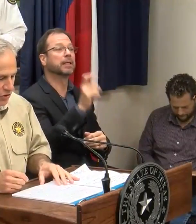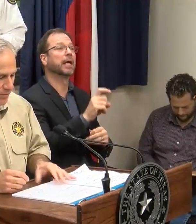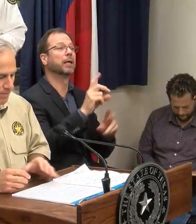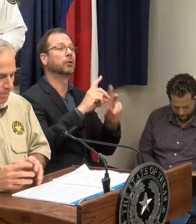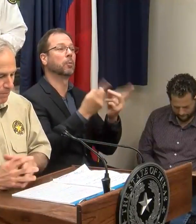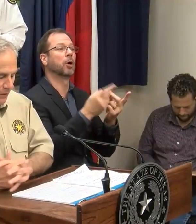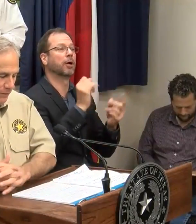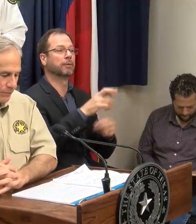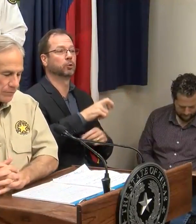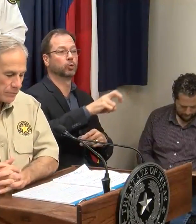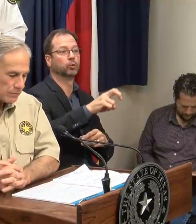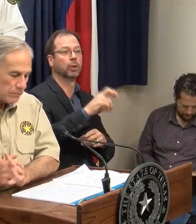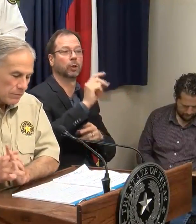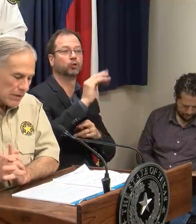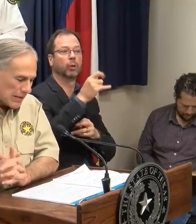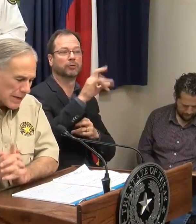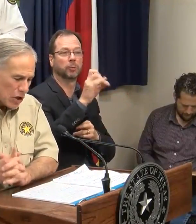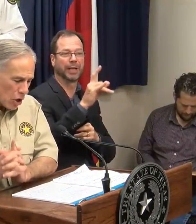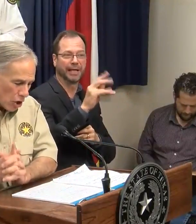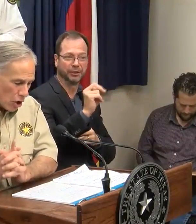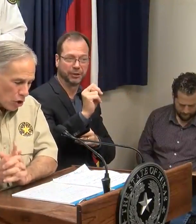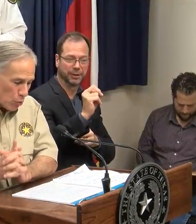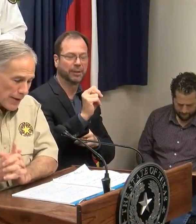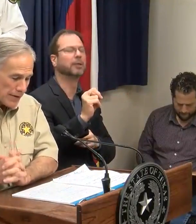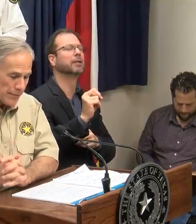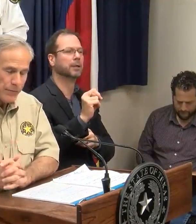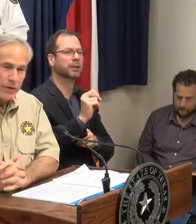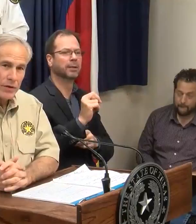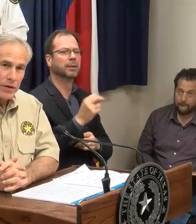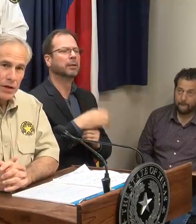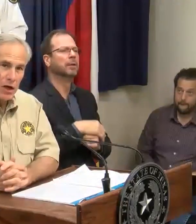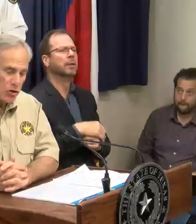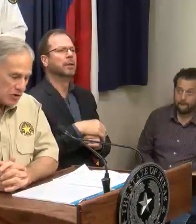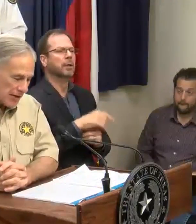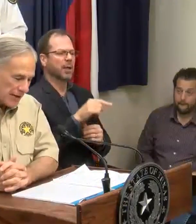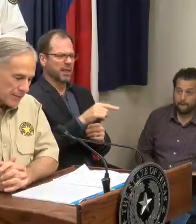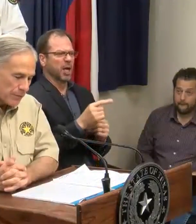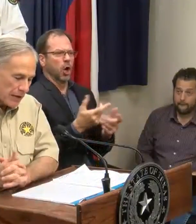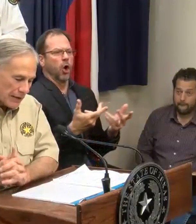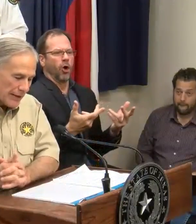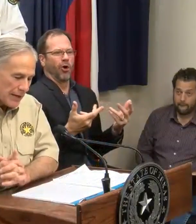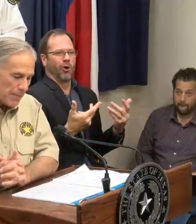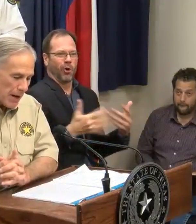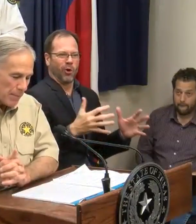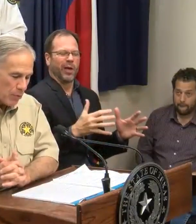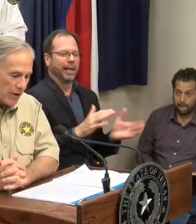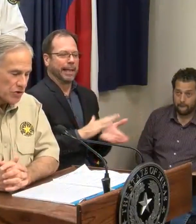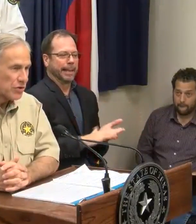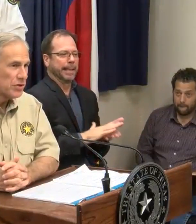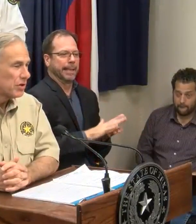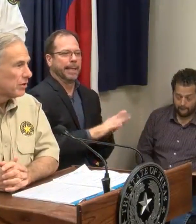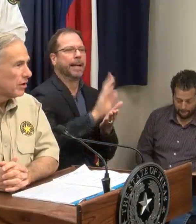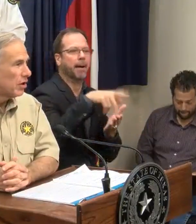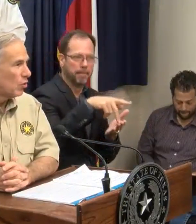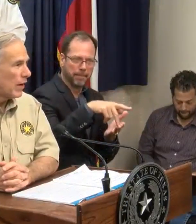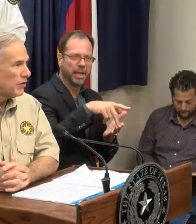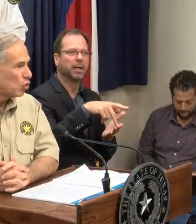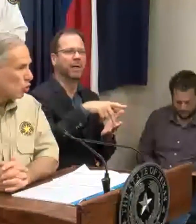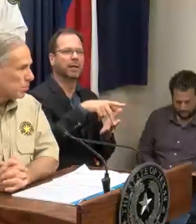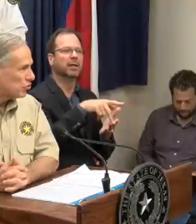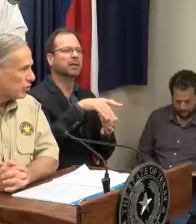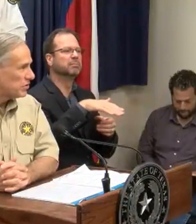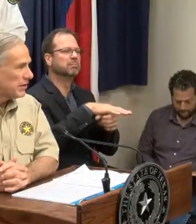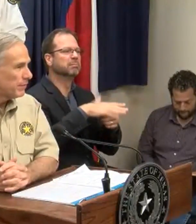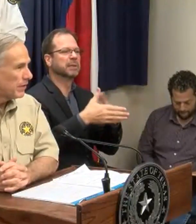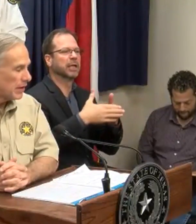Transportation, they are already undertaking cleanup operations around